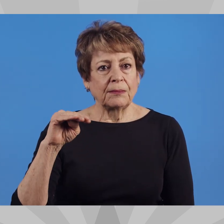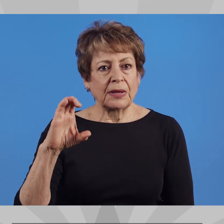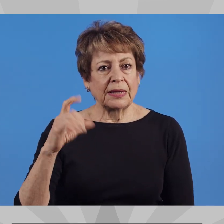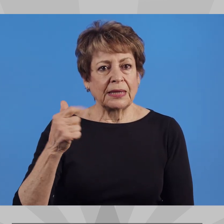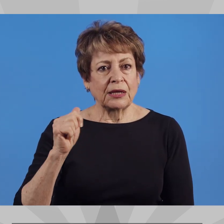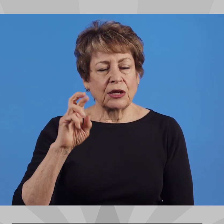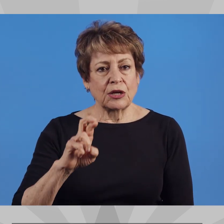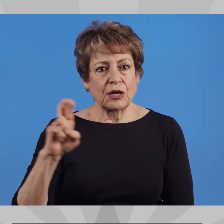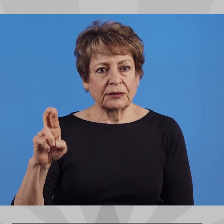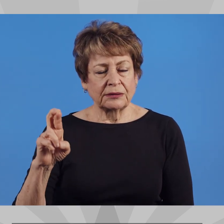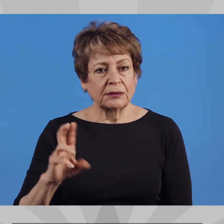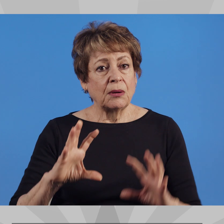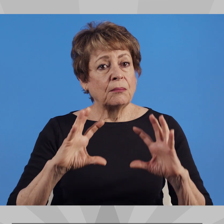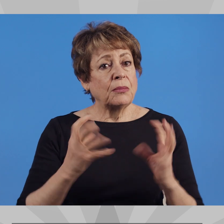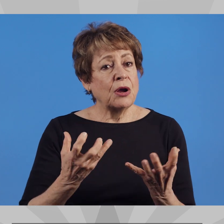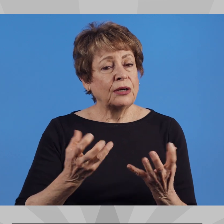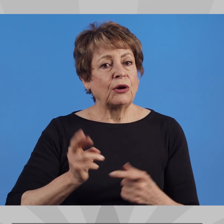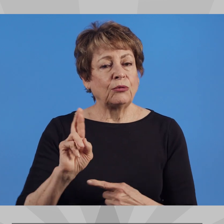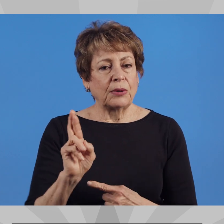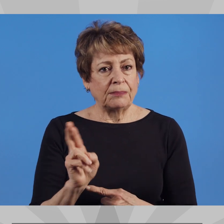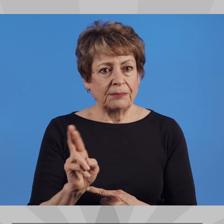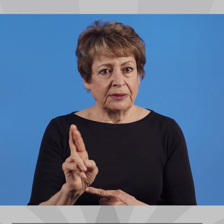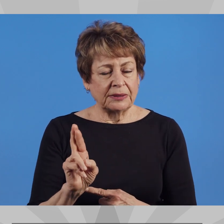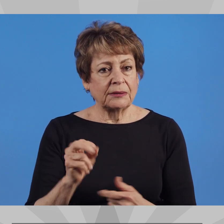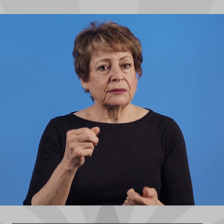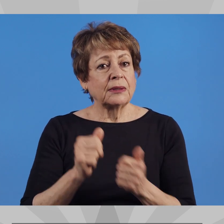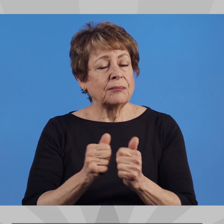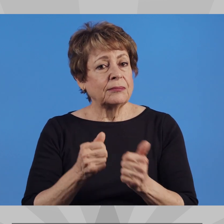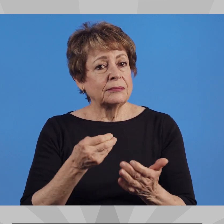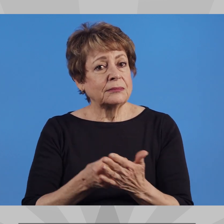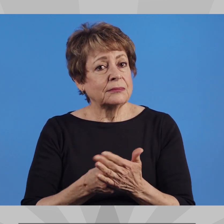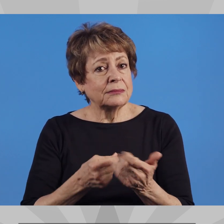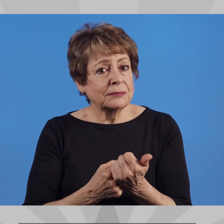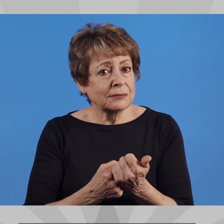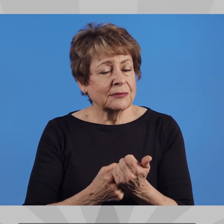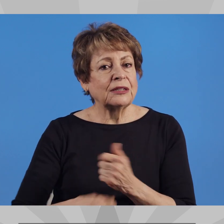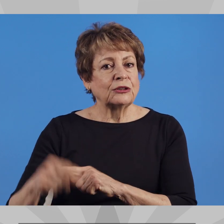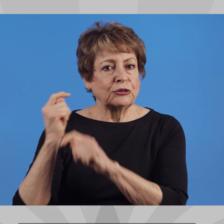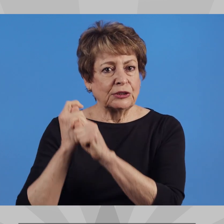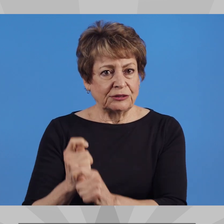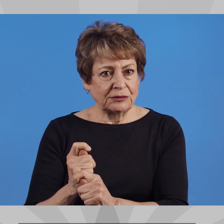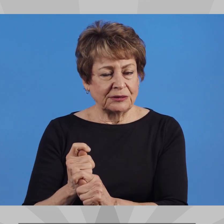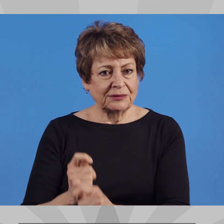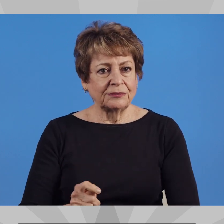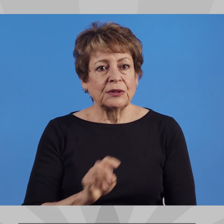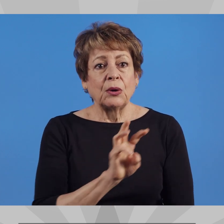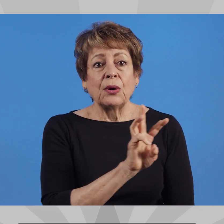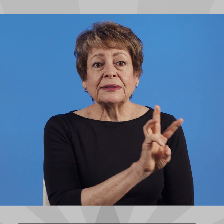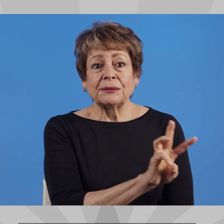Corey McGarr Party Republican Campaign funding Traditional